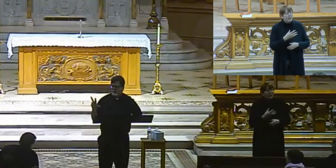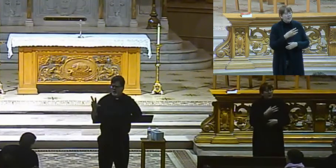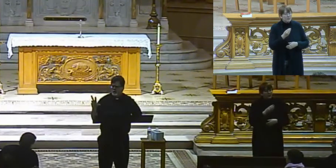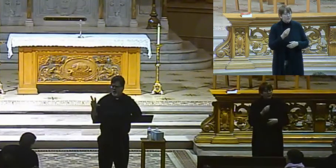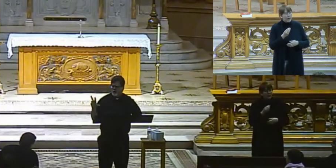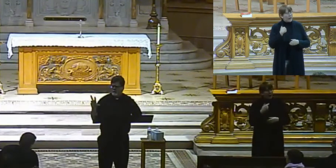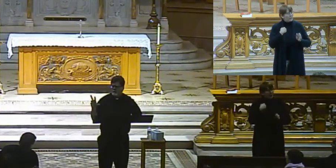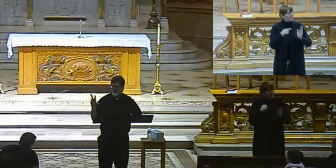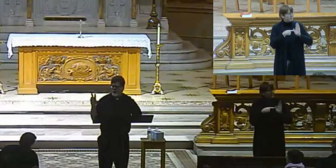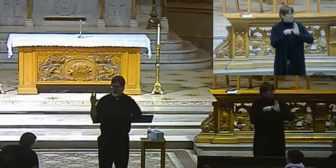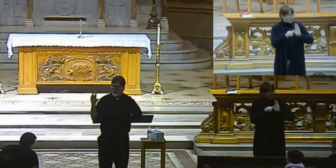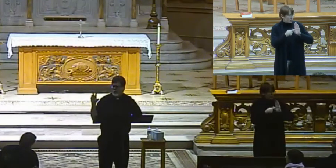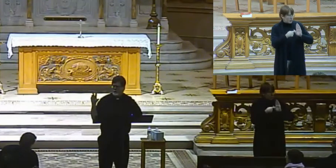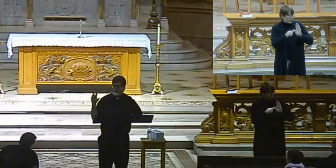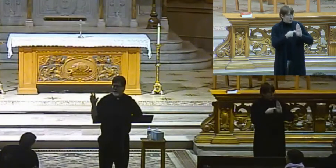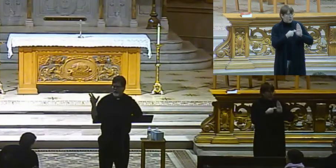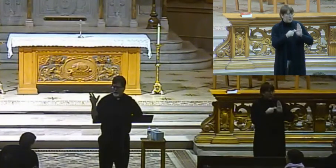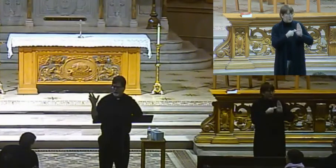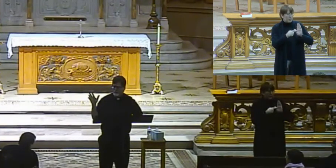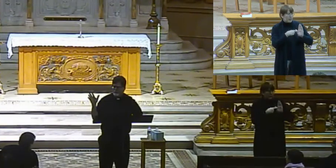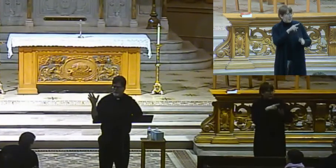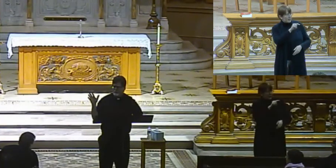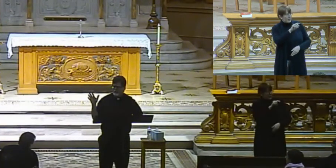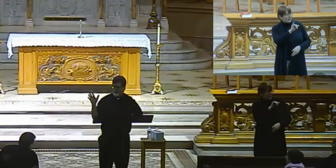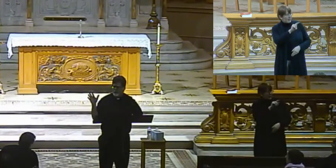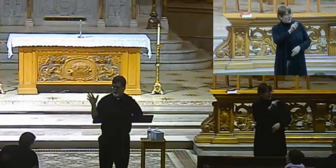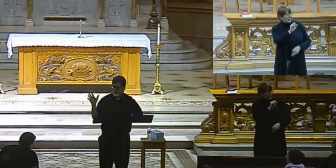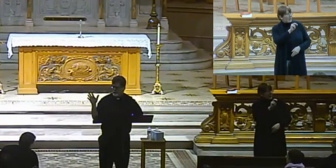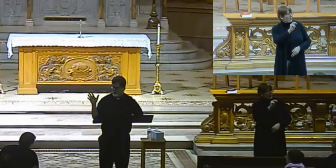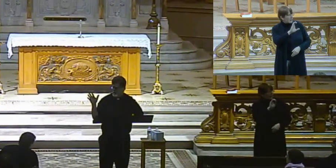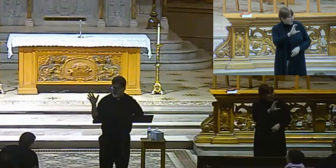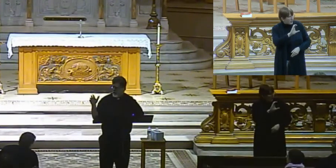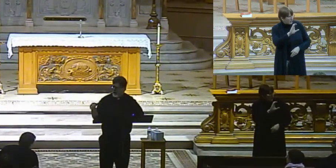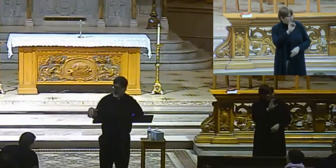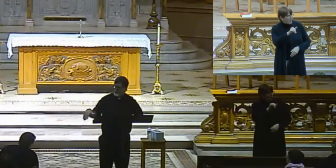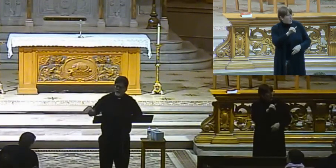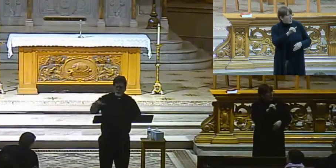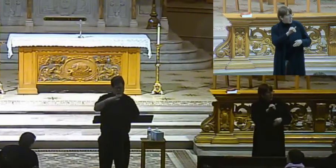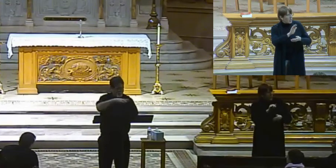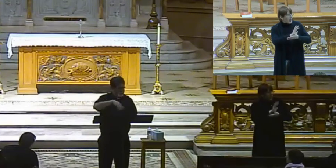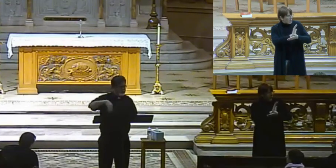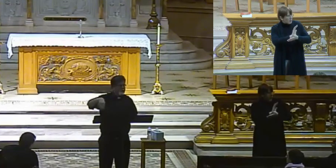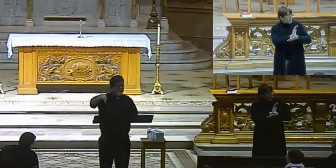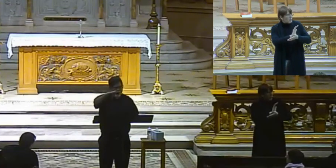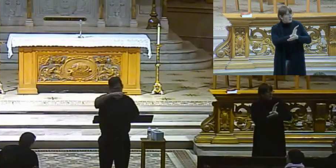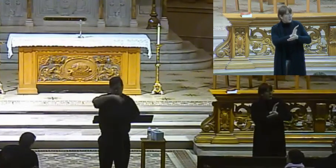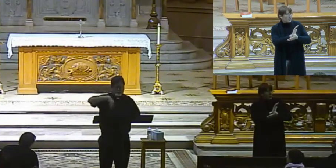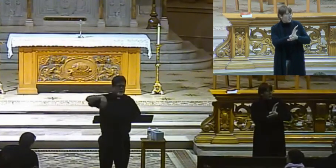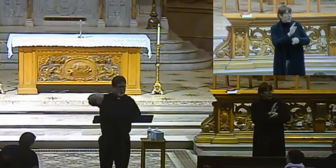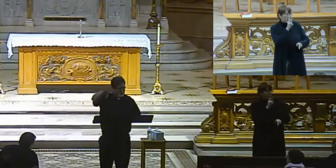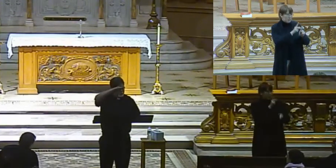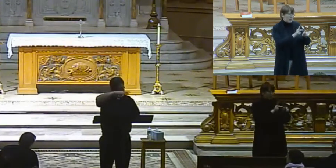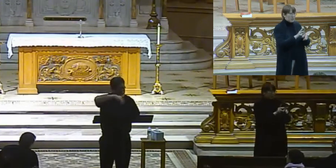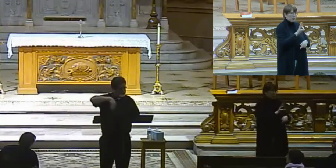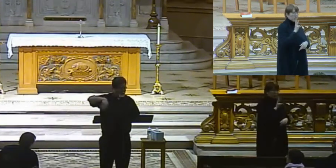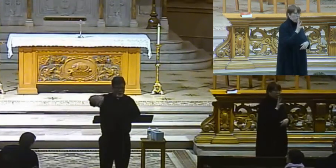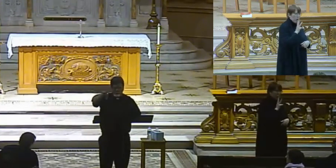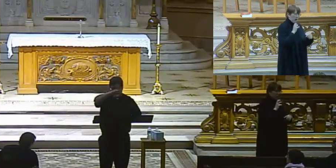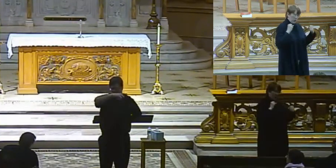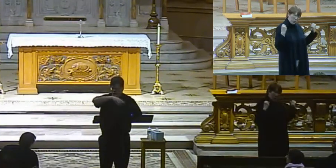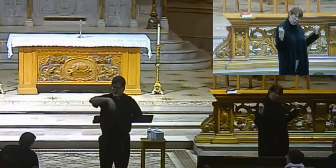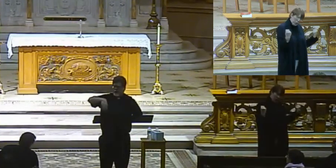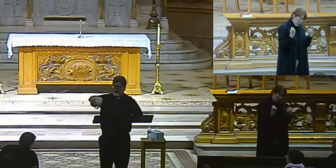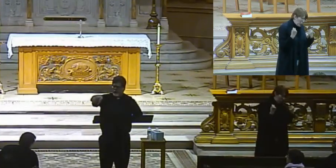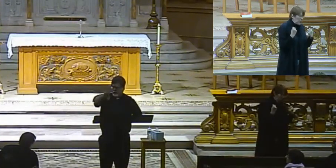used the image of Titanic, the movie Titanic, you know? And that those who are in the waters, the cold, freezing